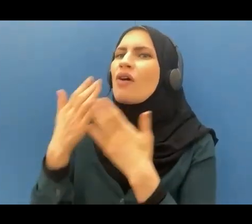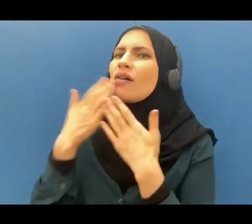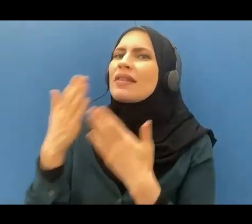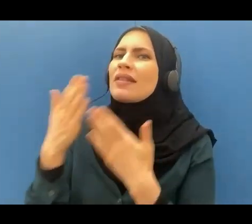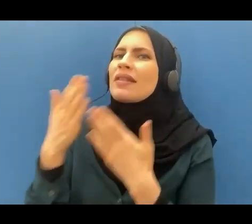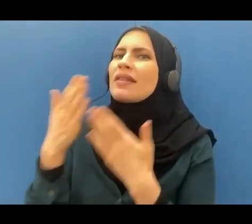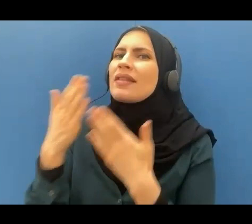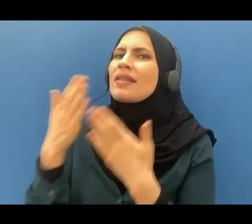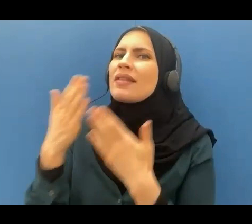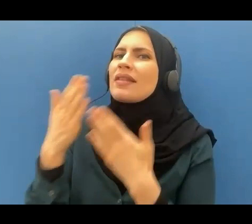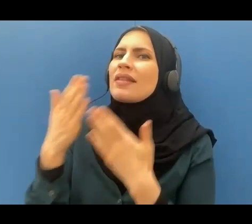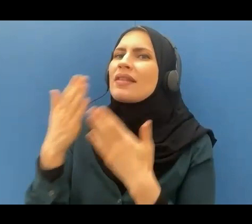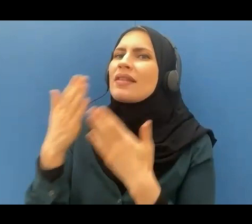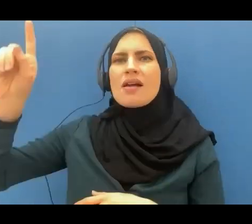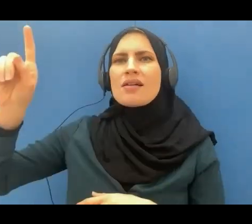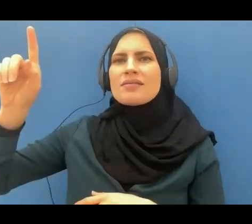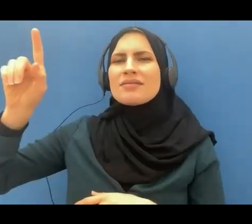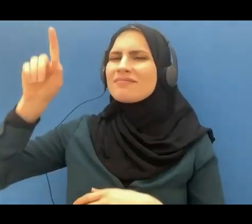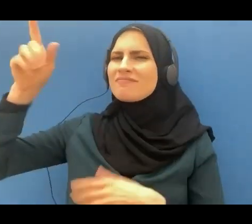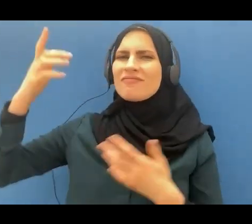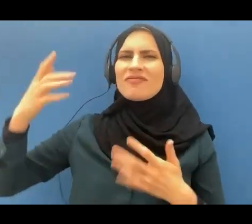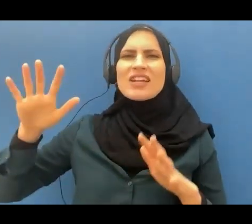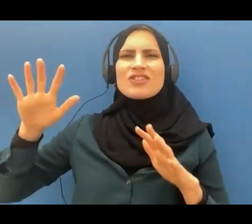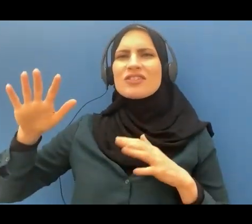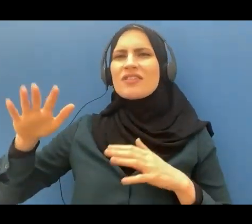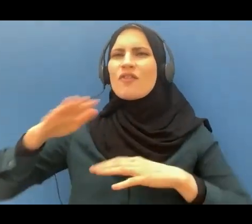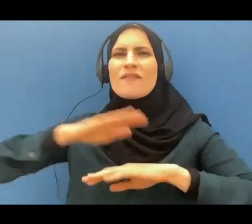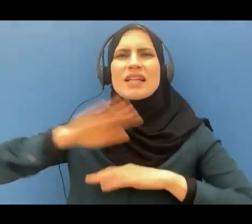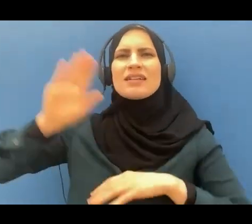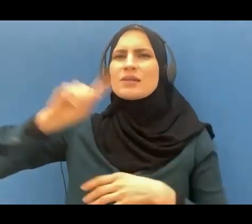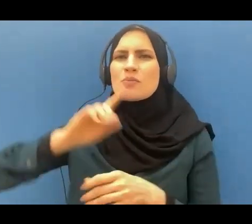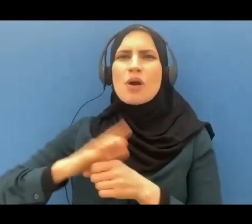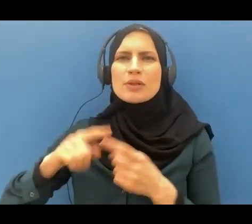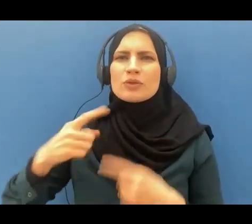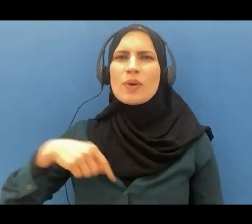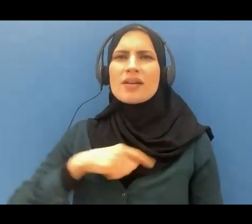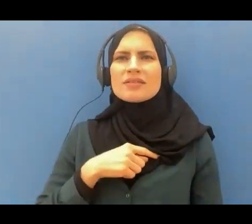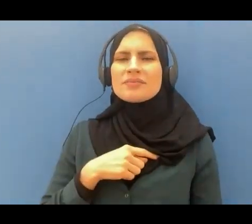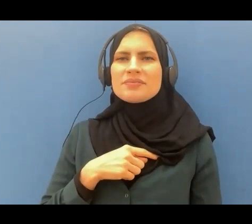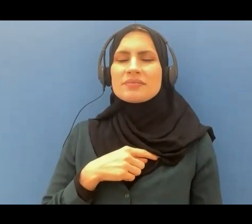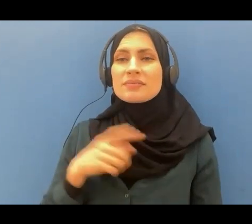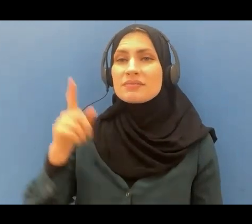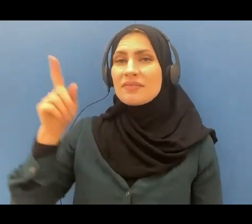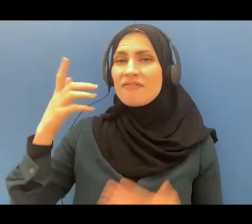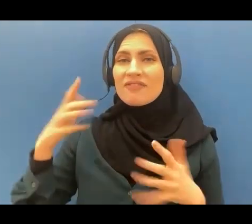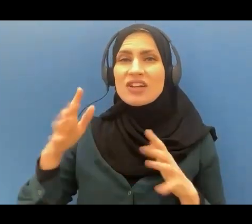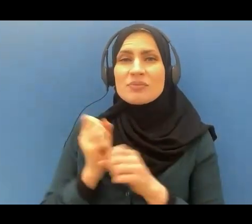who has fulfilled his promise to us and has made us inherit this land